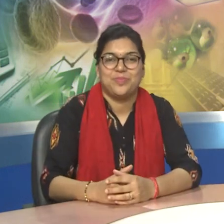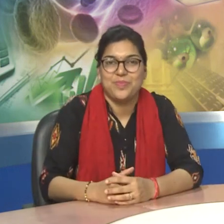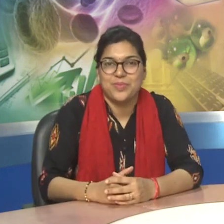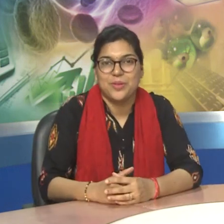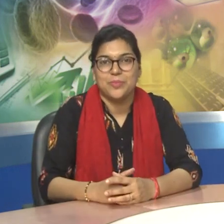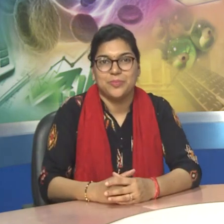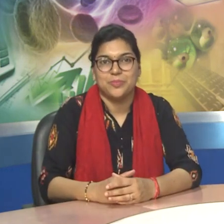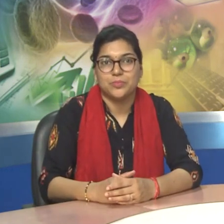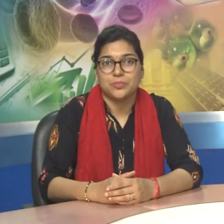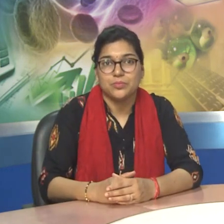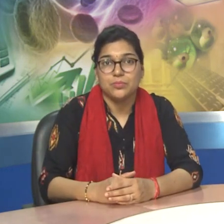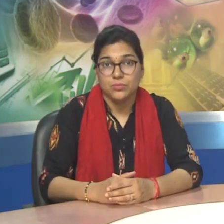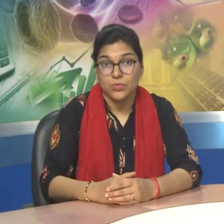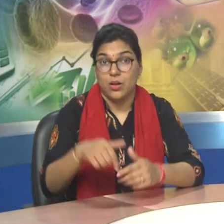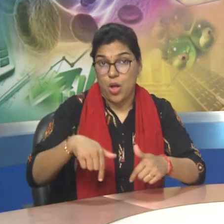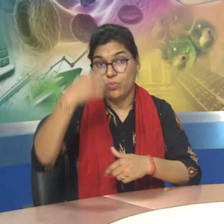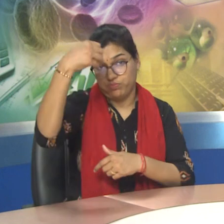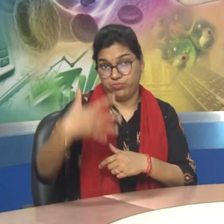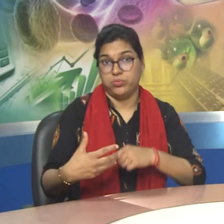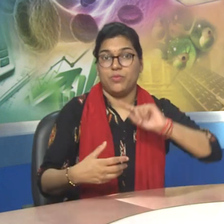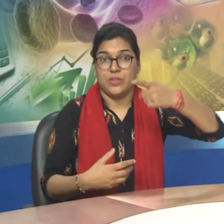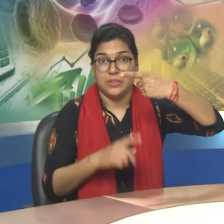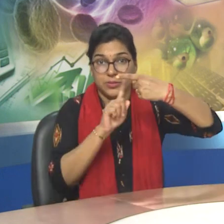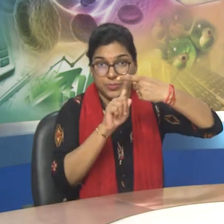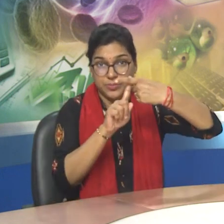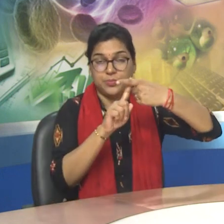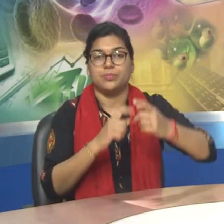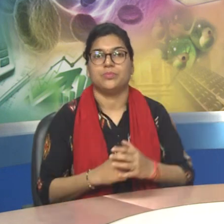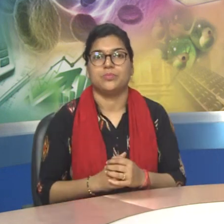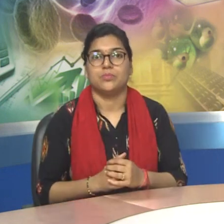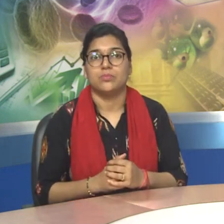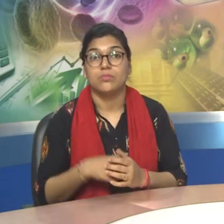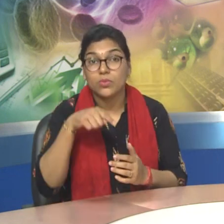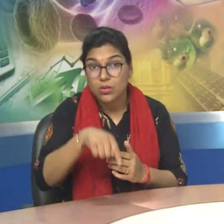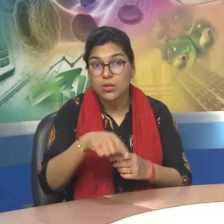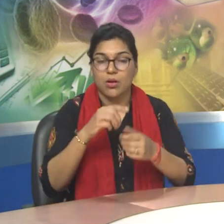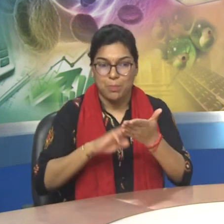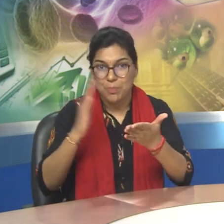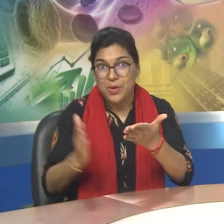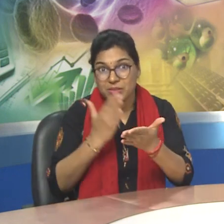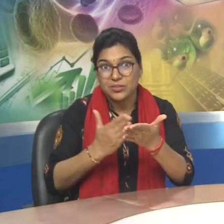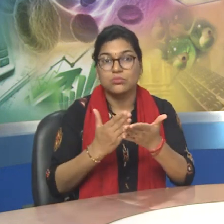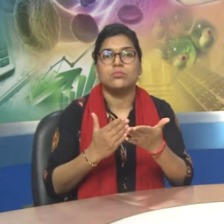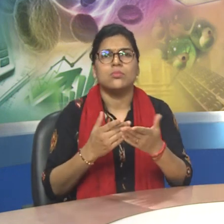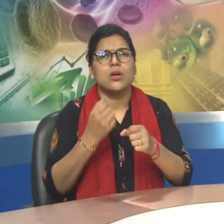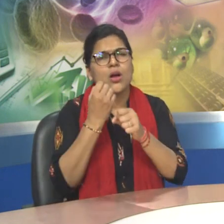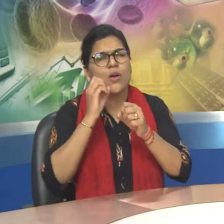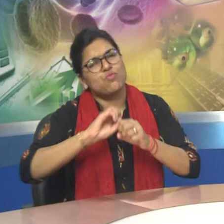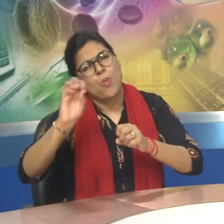We will discuss it in points. points. Points. 1. Content of the magazine include